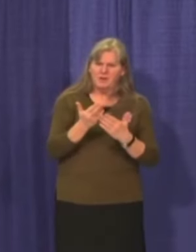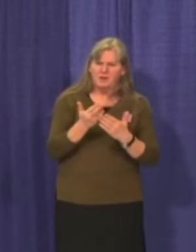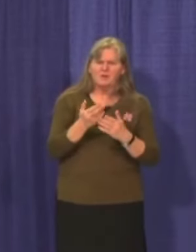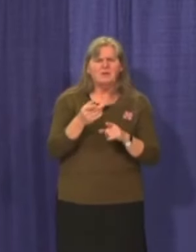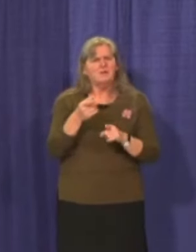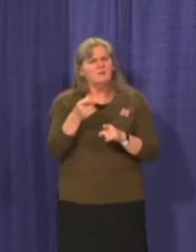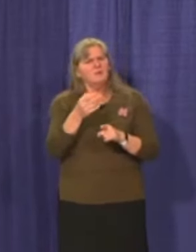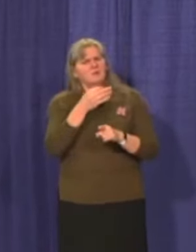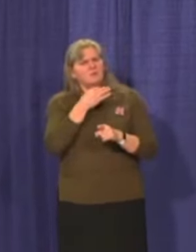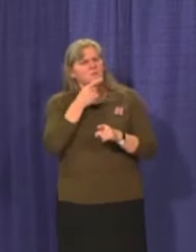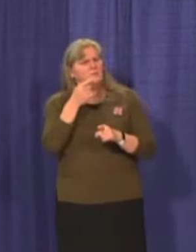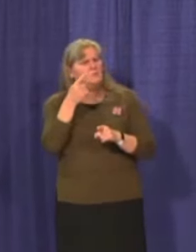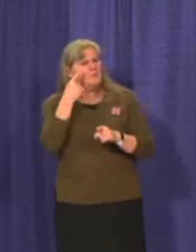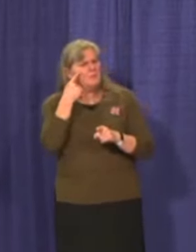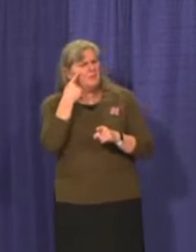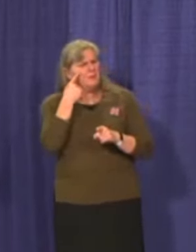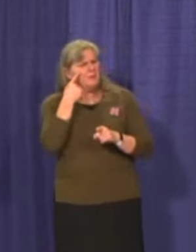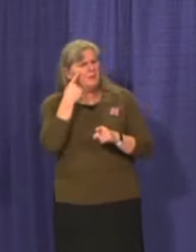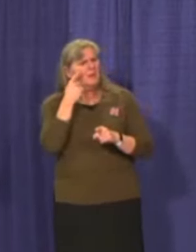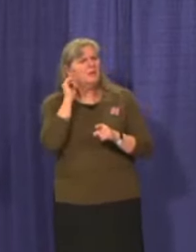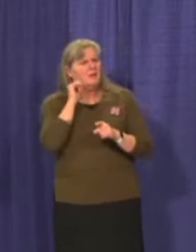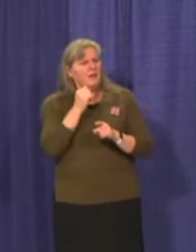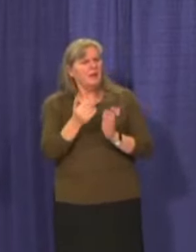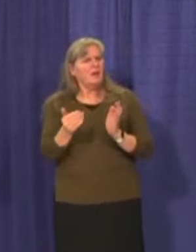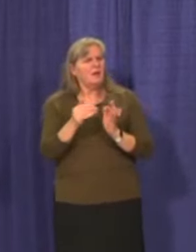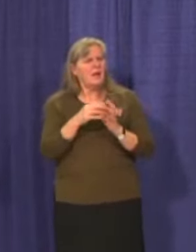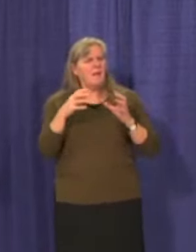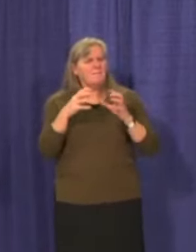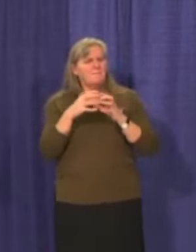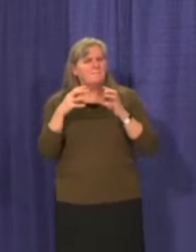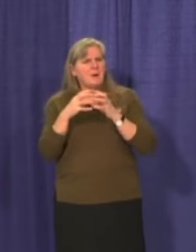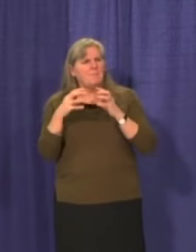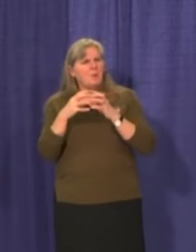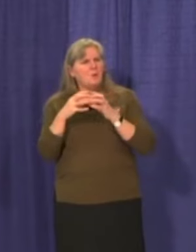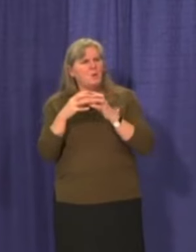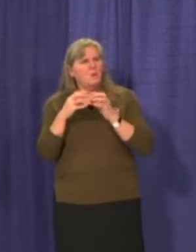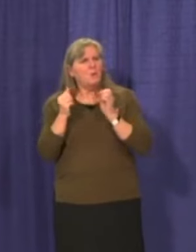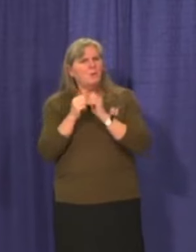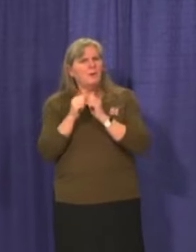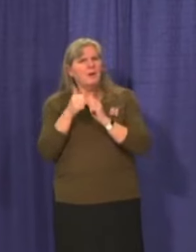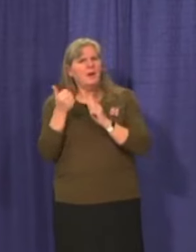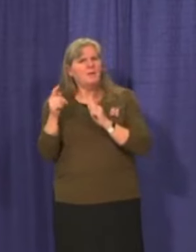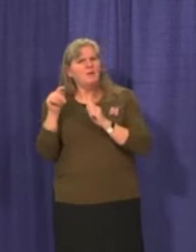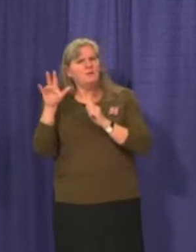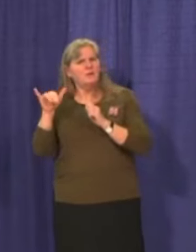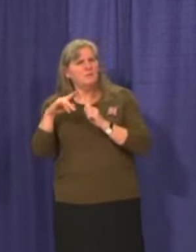to the territories bubble that existed, uh, some months ago?